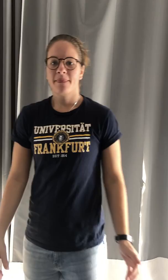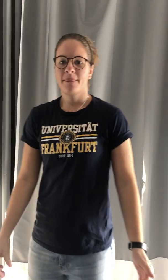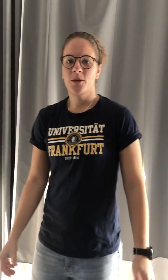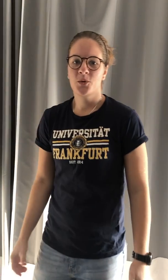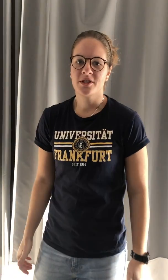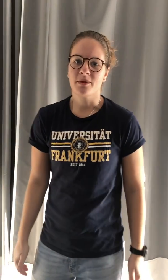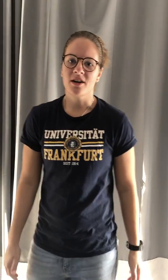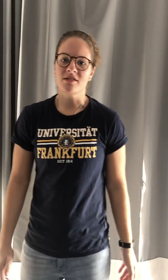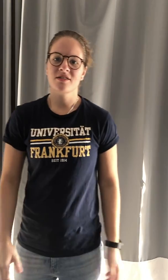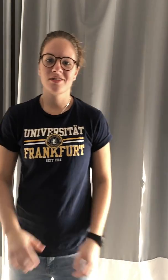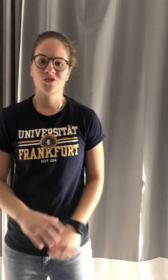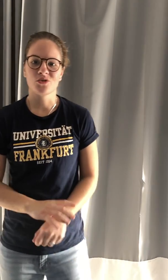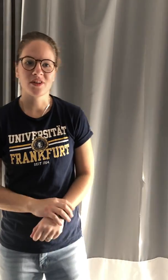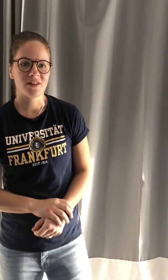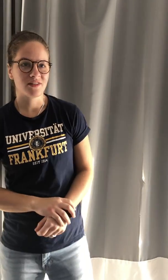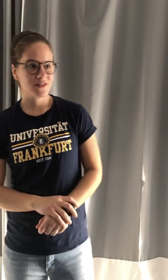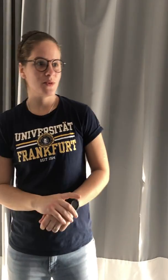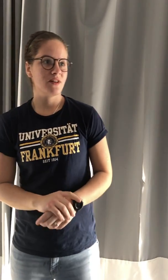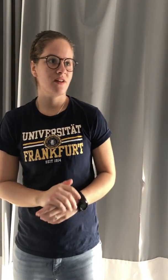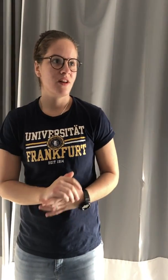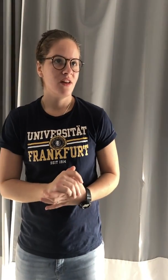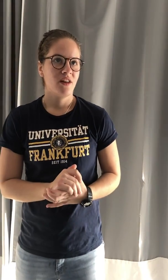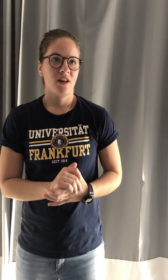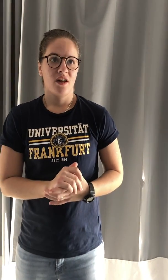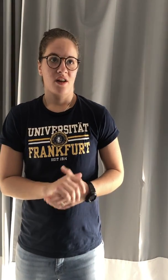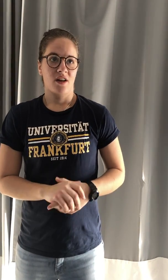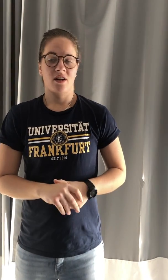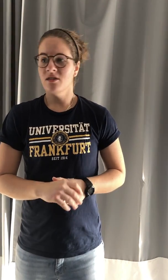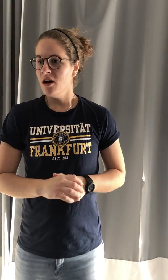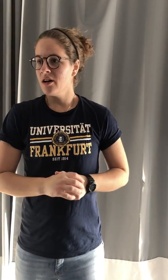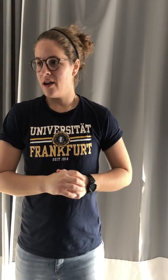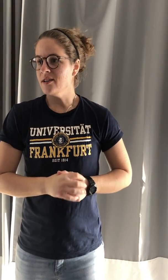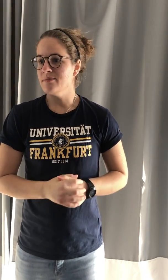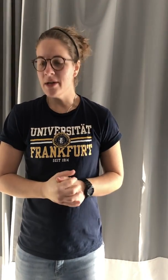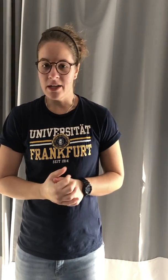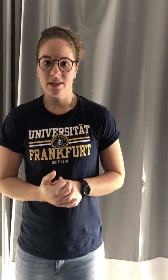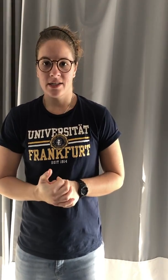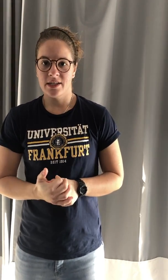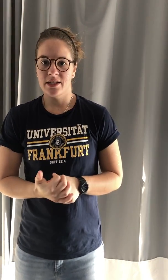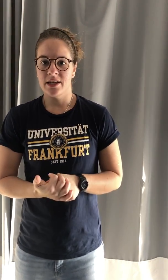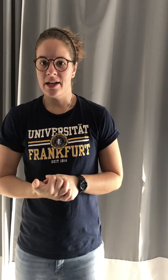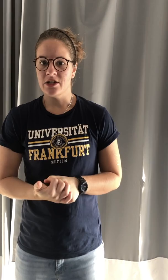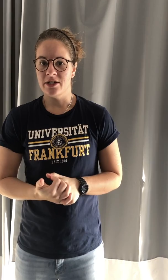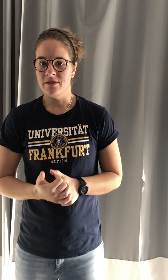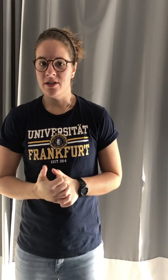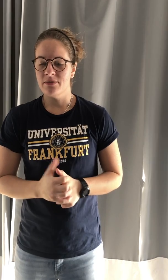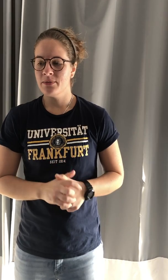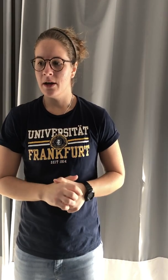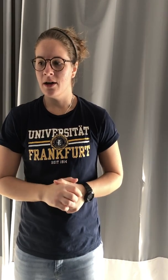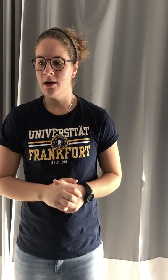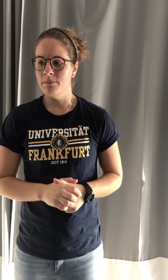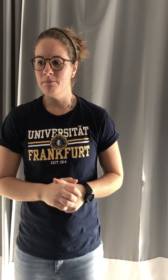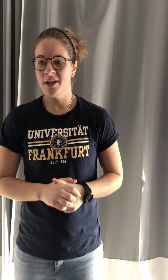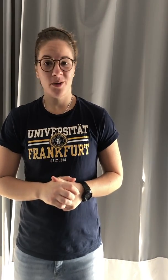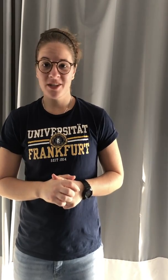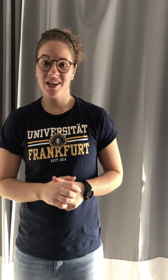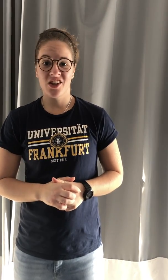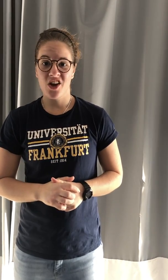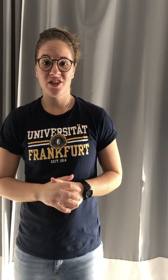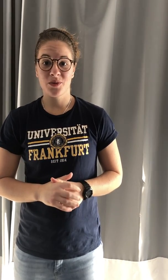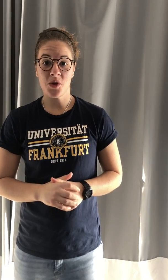What's up guys? This is Julia. It's been a long ass minute since I did an IGTV and I'll be entirely honest with